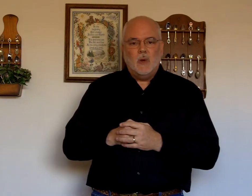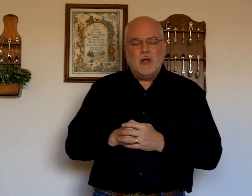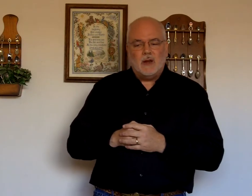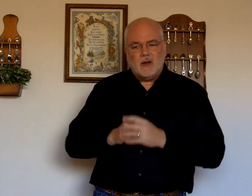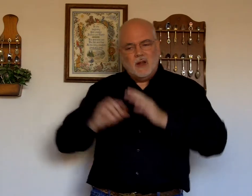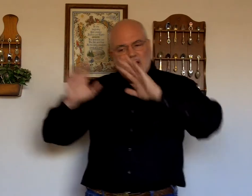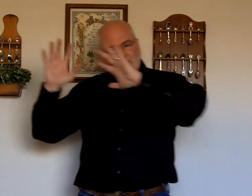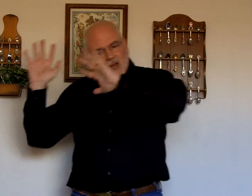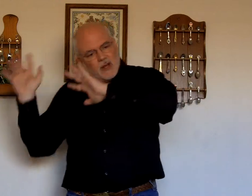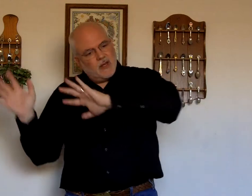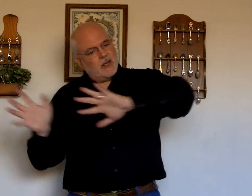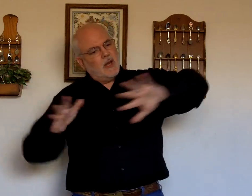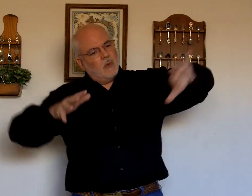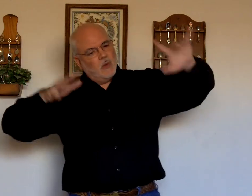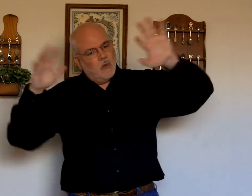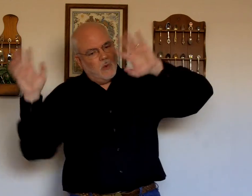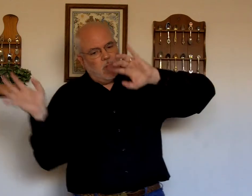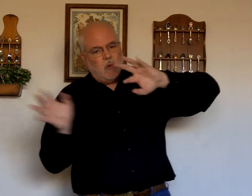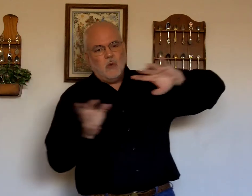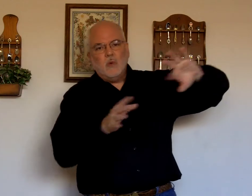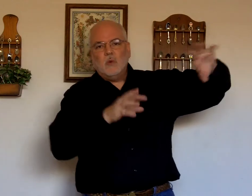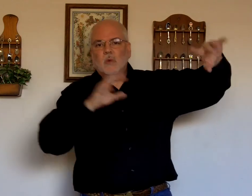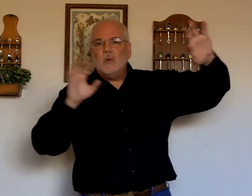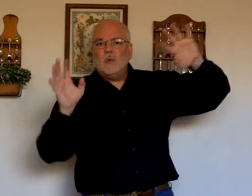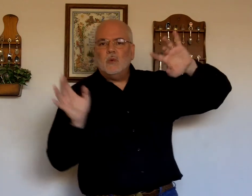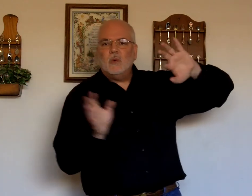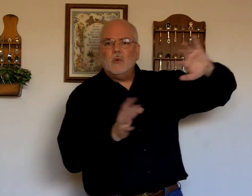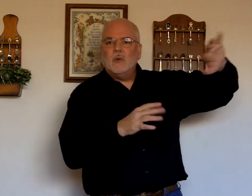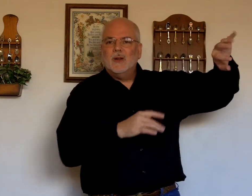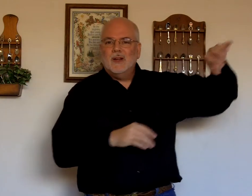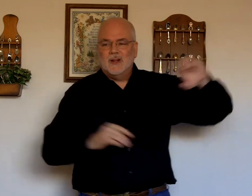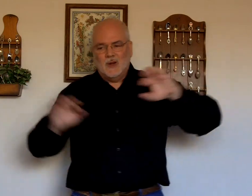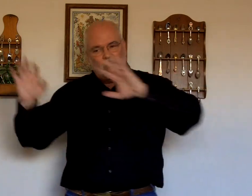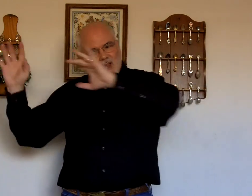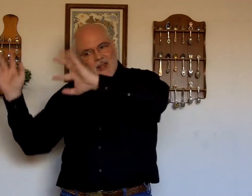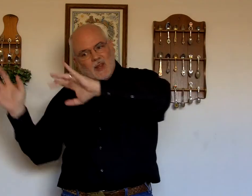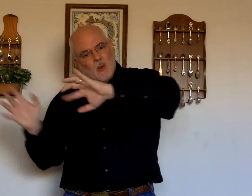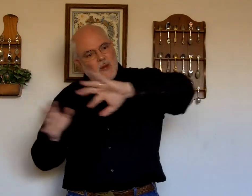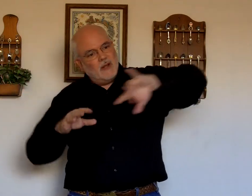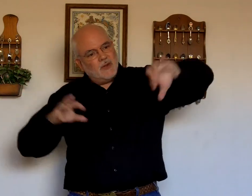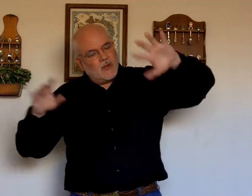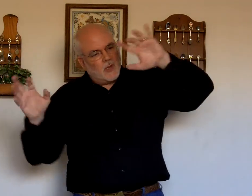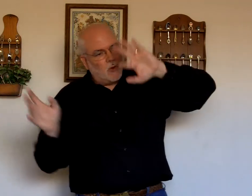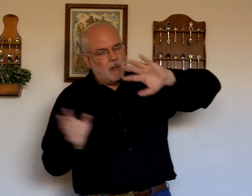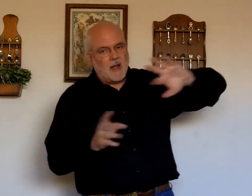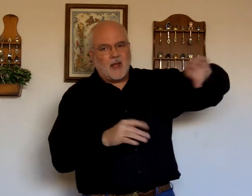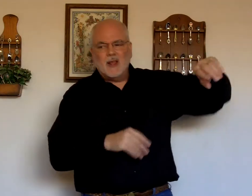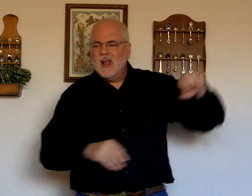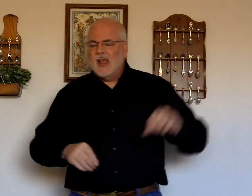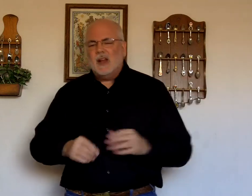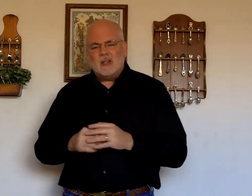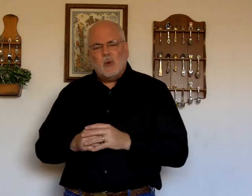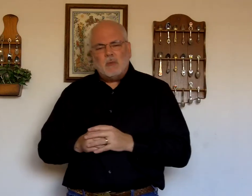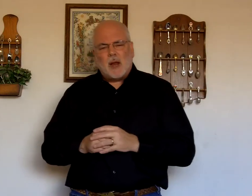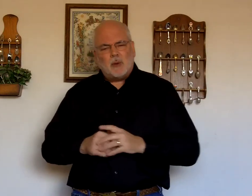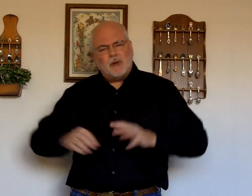Wind. Wind. It's kind of. Whoosh. Okay. The wind is just going by. And. It's going by pretty